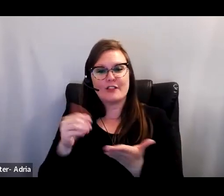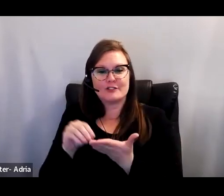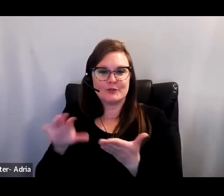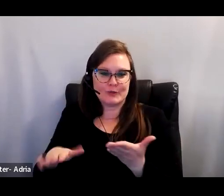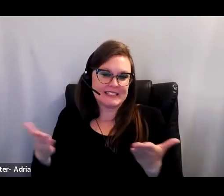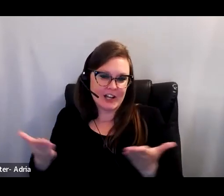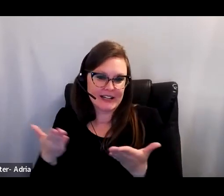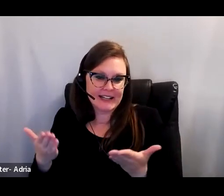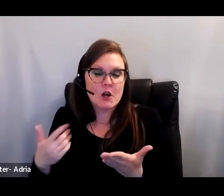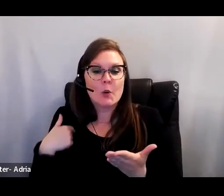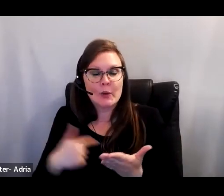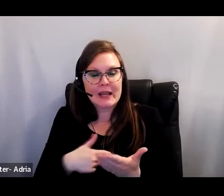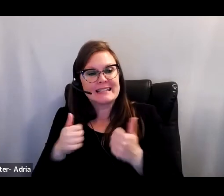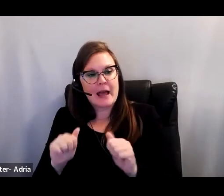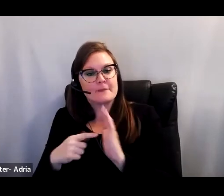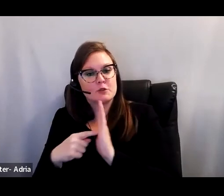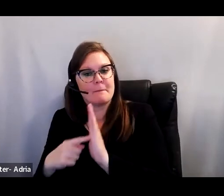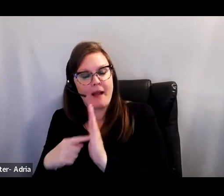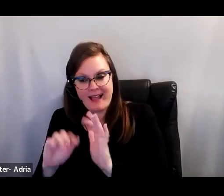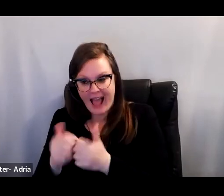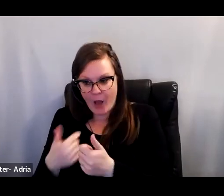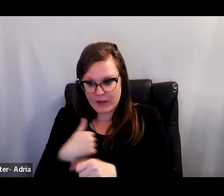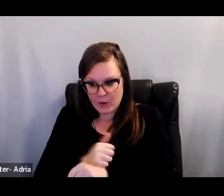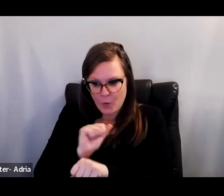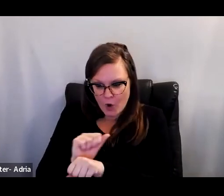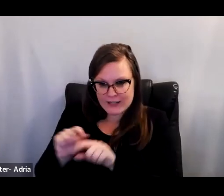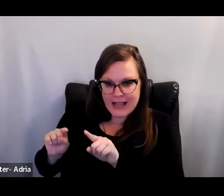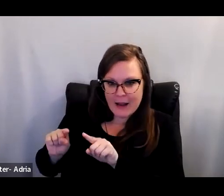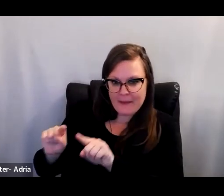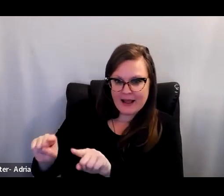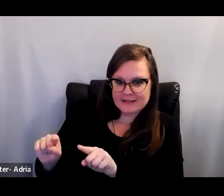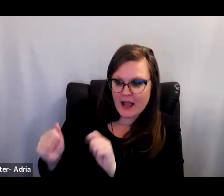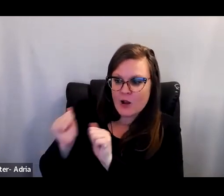we attempt to model for students how we work side-by-side with community members.